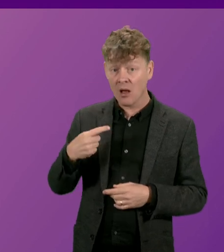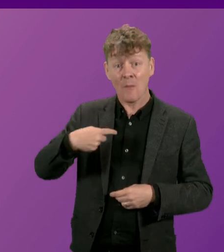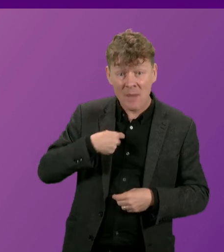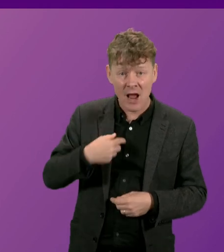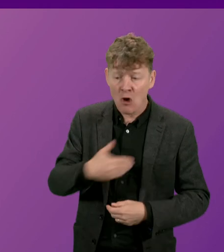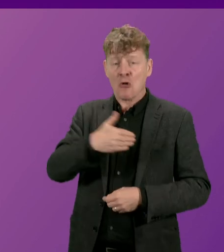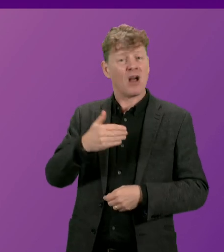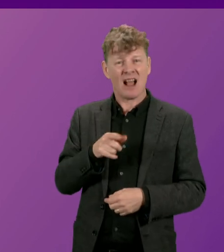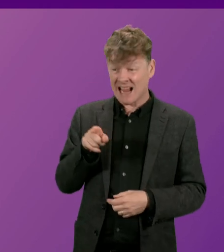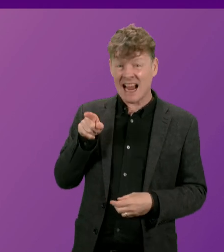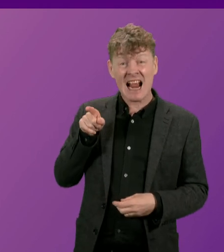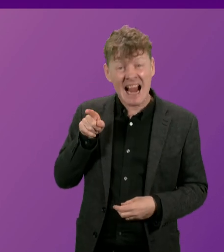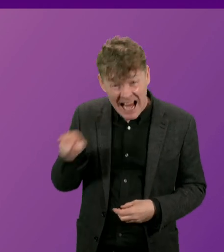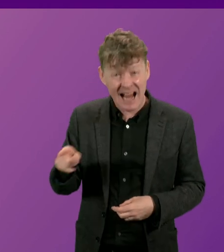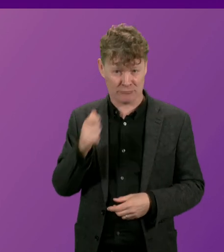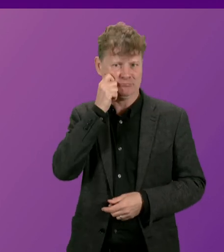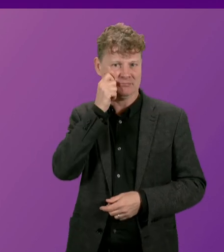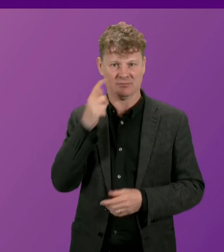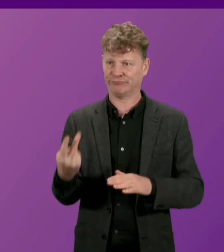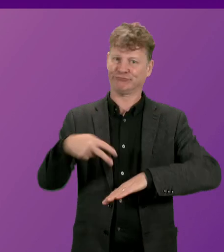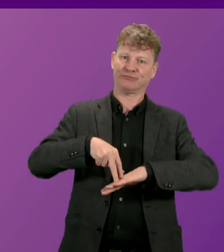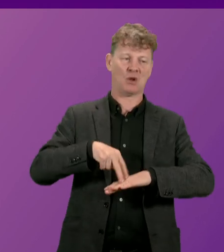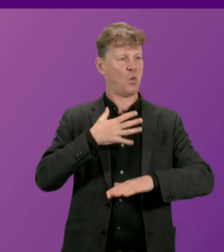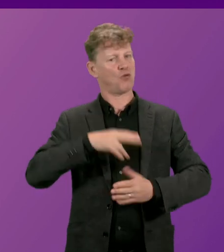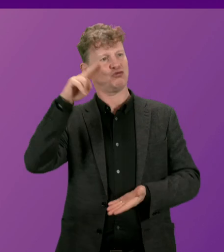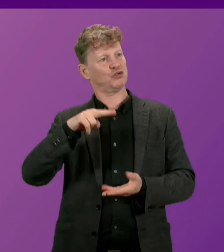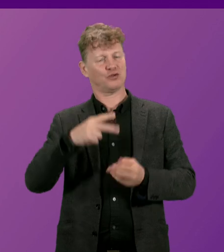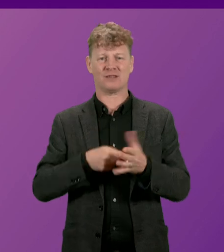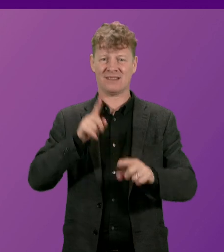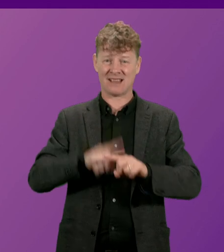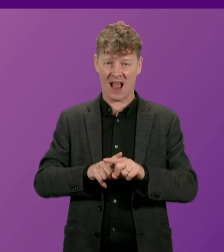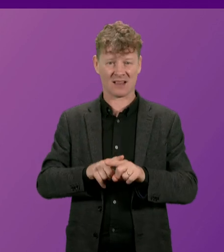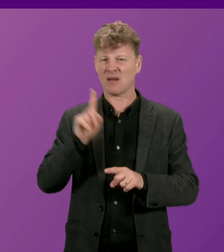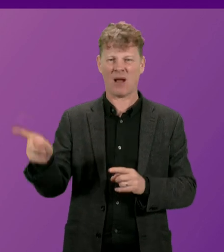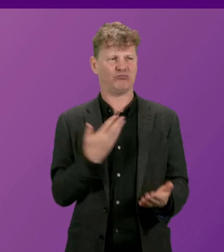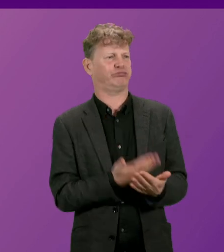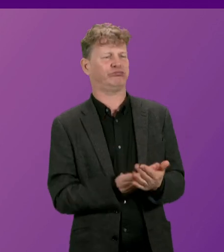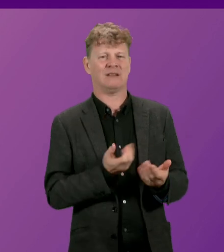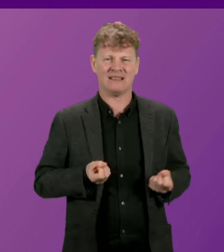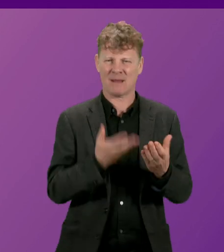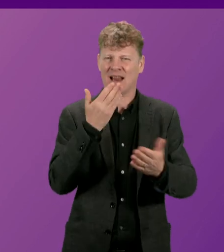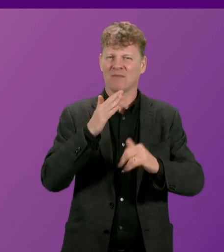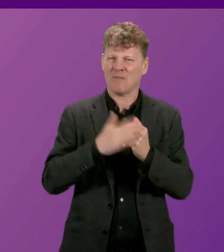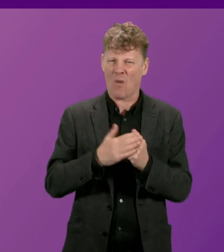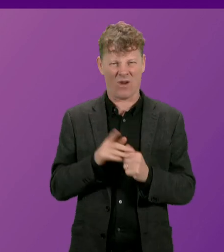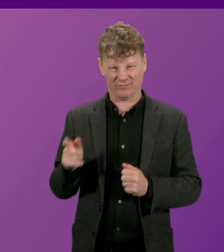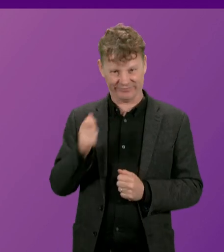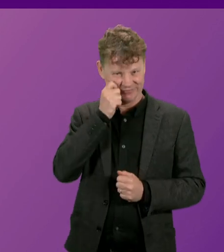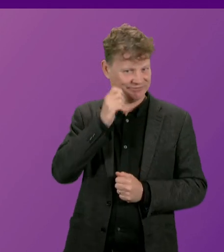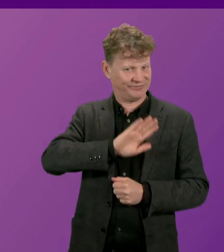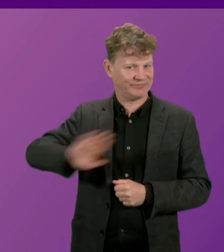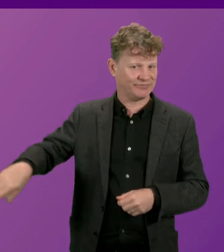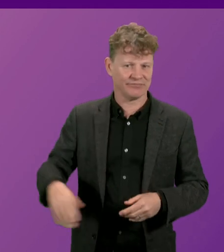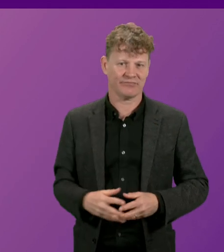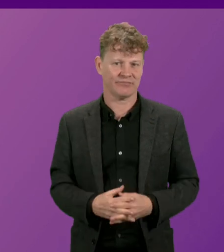it's the nerve of Mr. Finlay who comes here calling for reductions in tax when he wants us to spend more. That's some nerve, Presiding